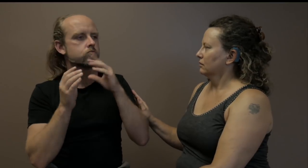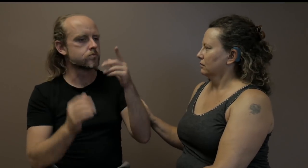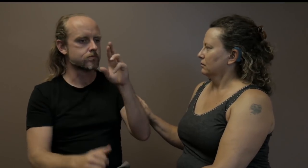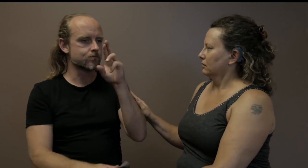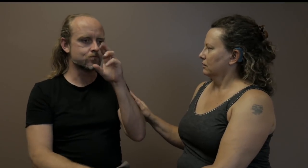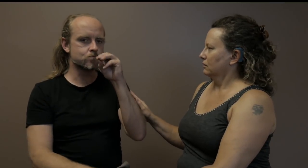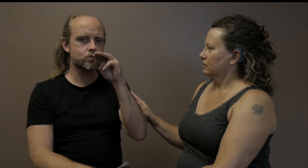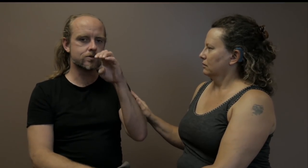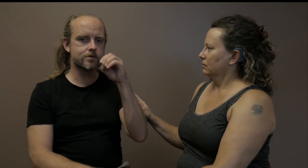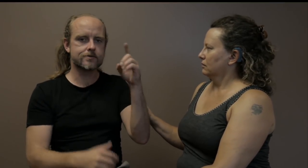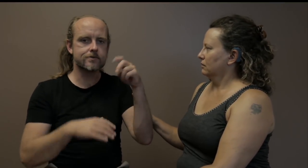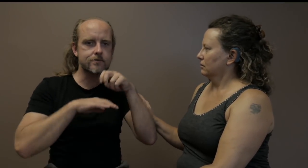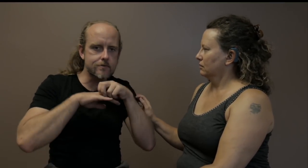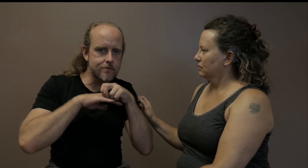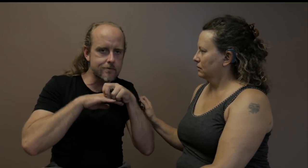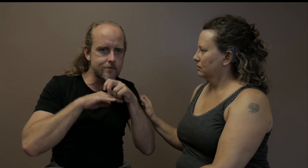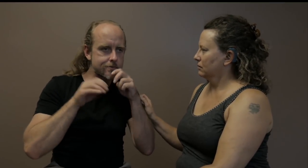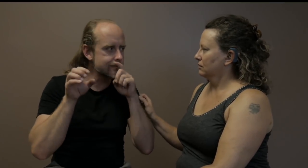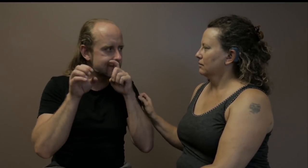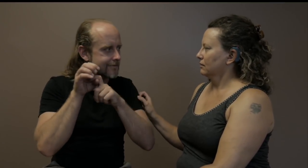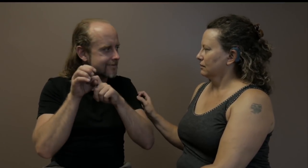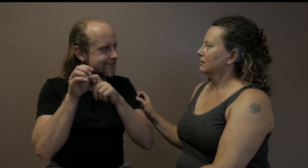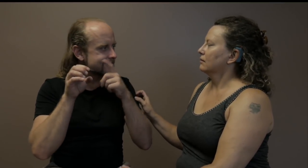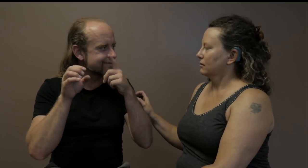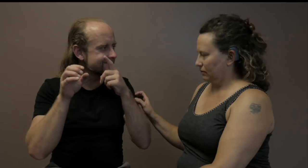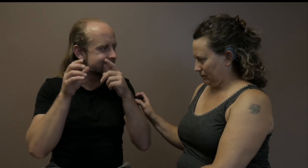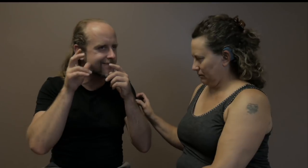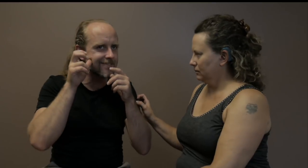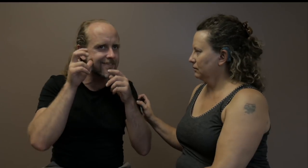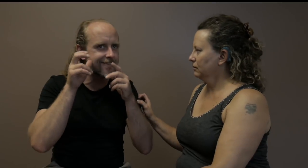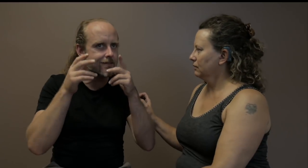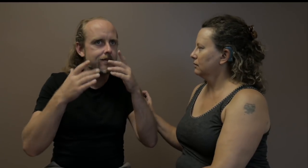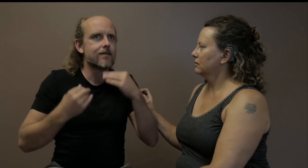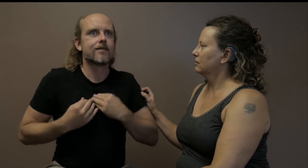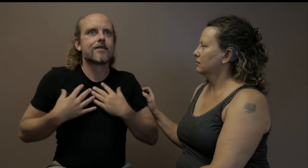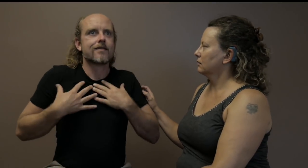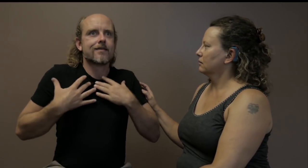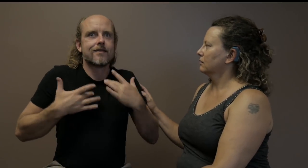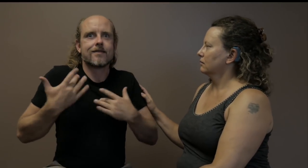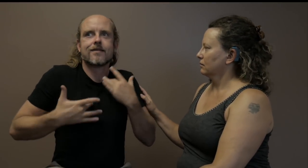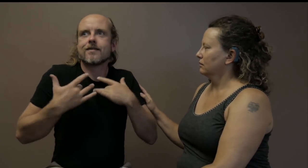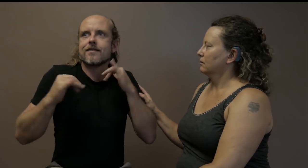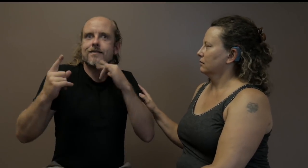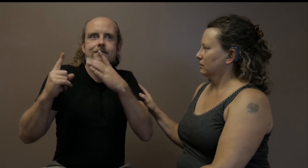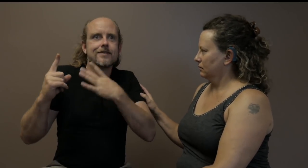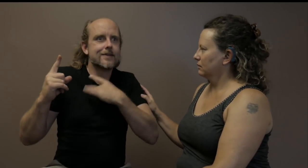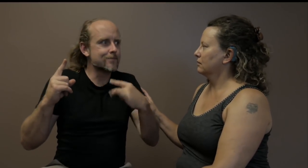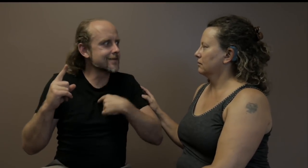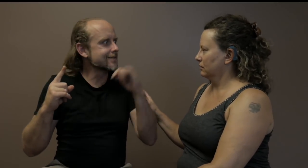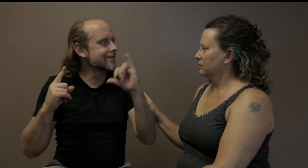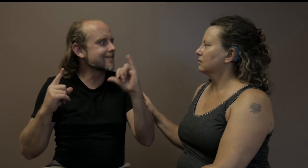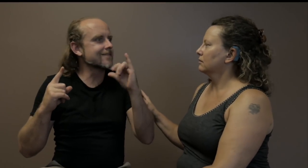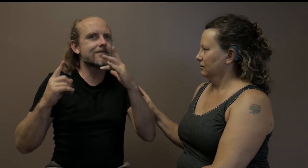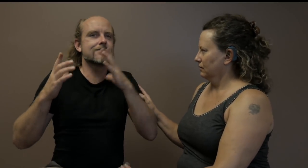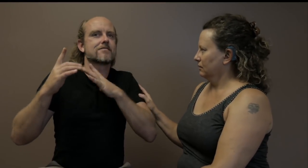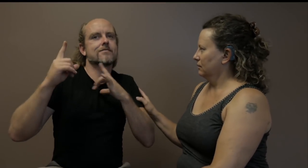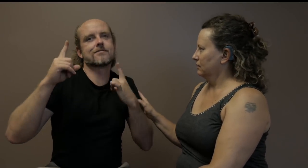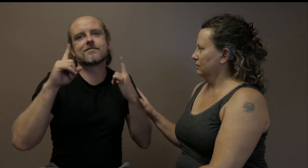Romeo is crouched nearby, overhearing her and getting excited because he finds Juliet likes him, and then he